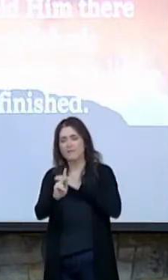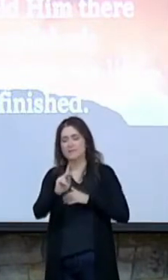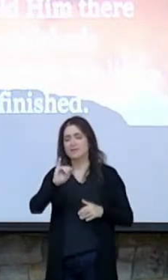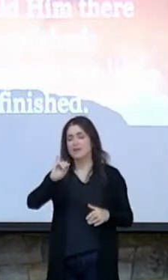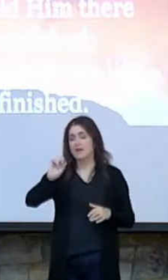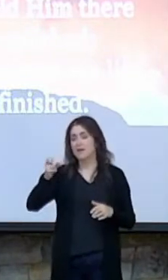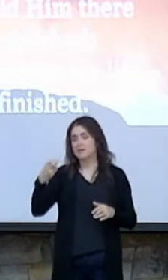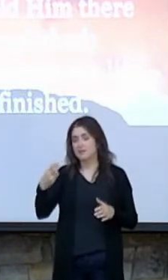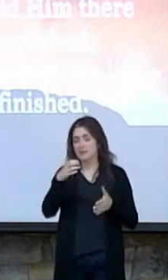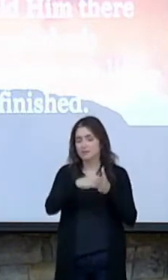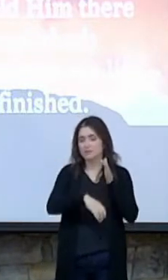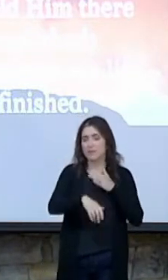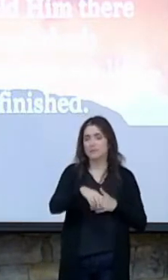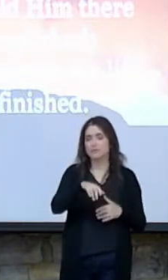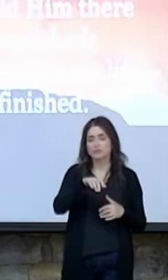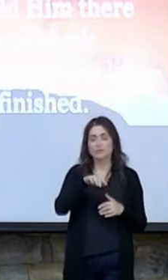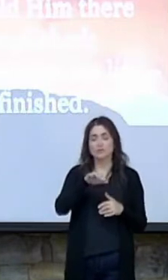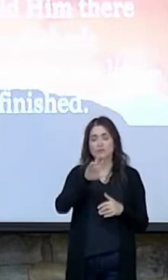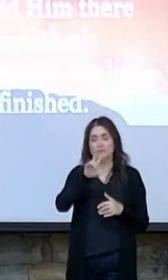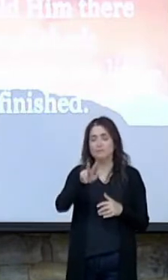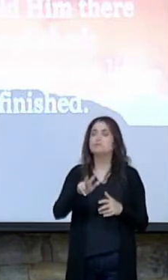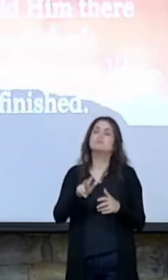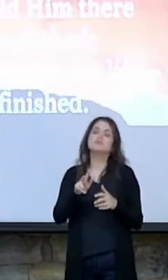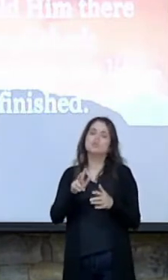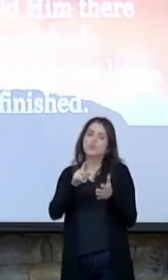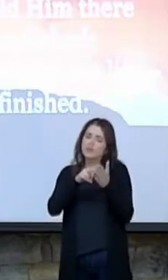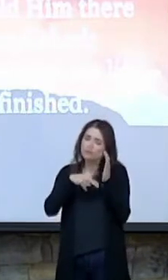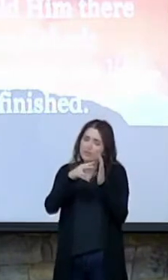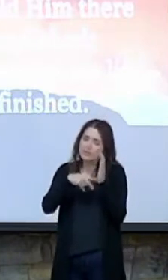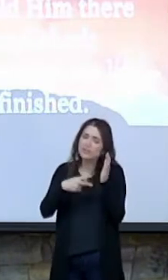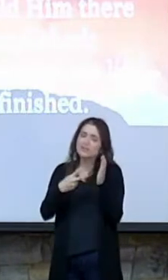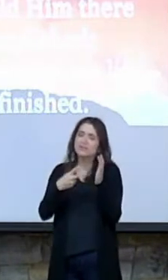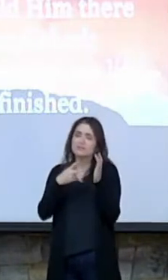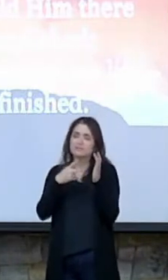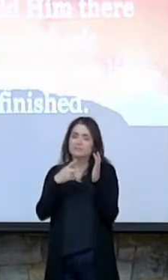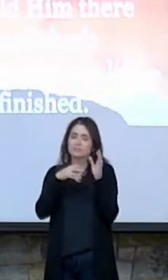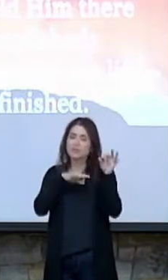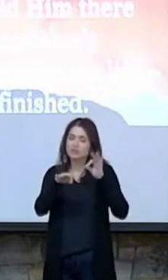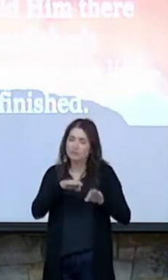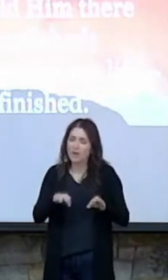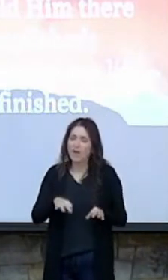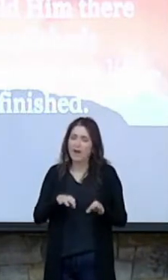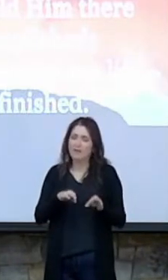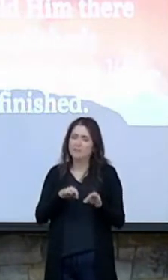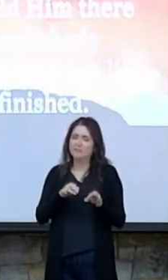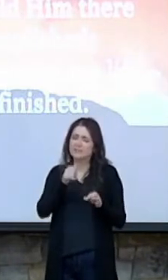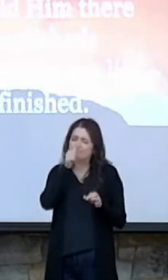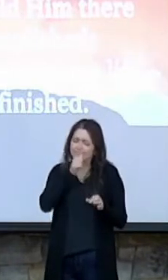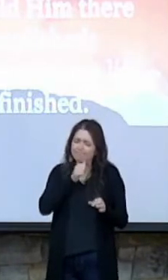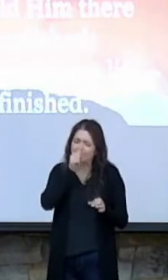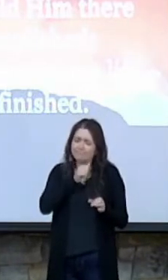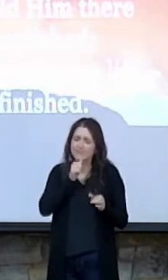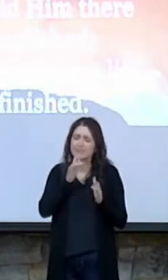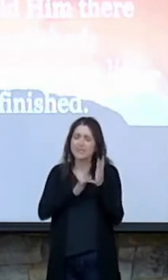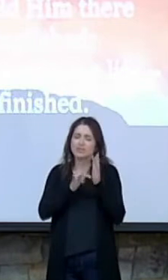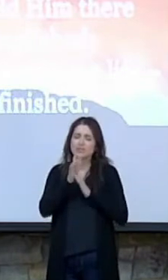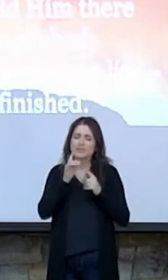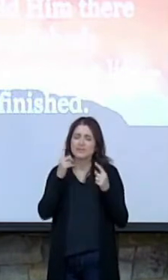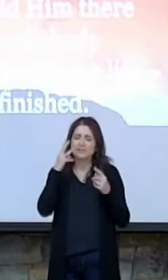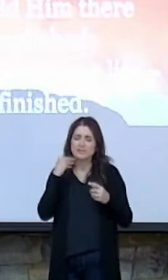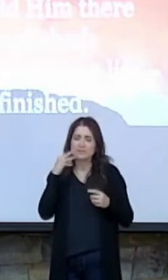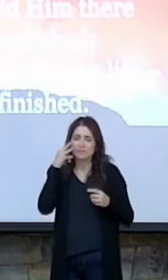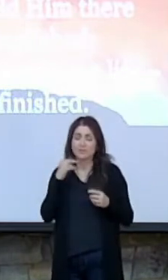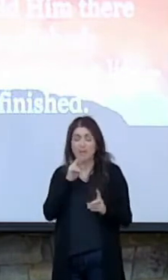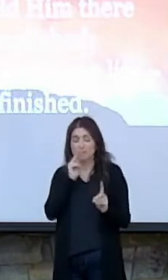we read words that describe the suffering that Jesus went through. And as we look